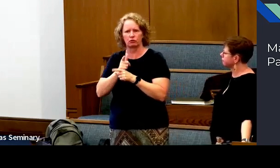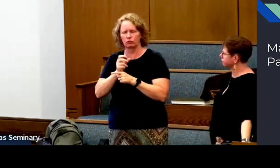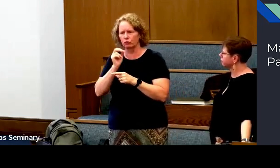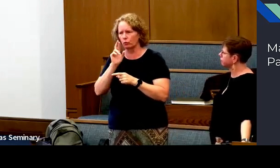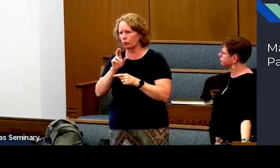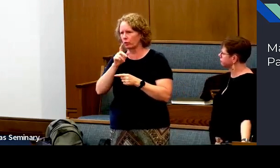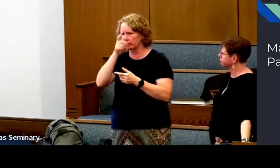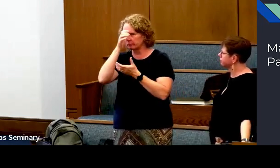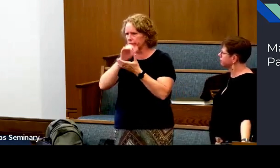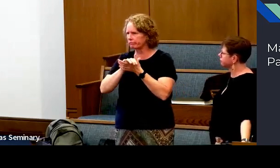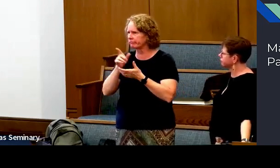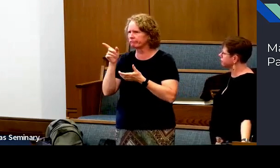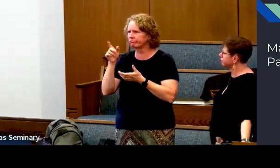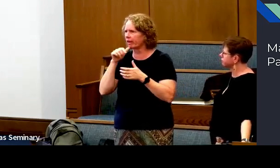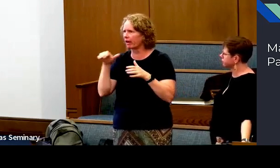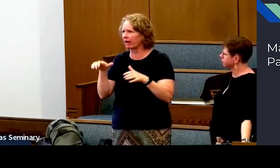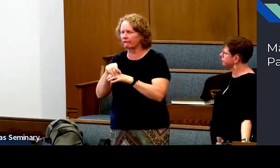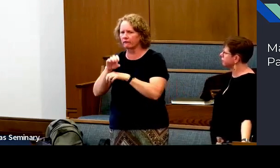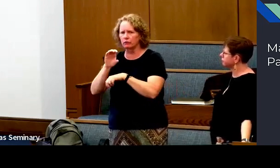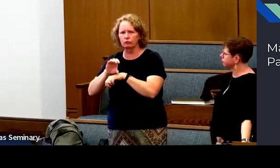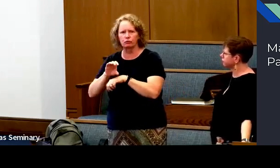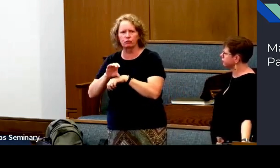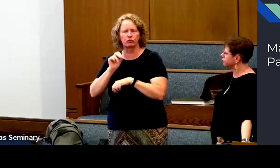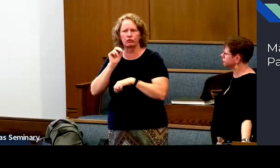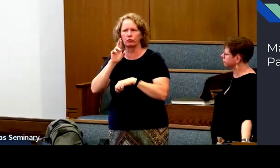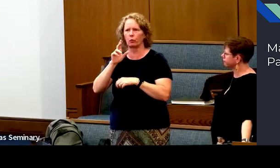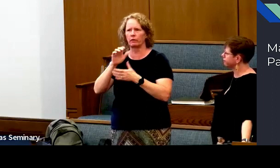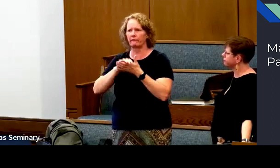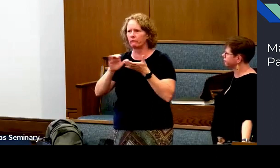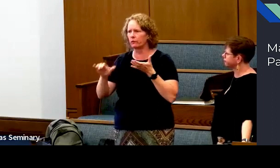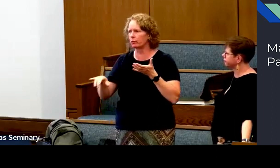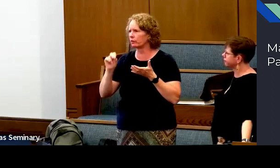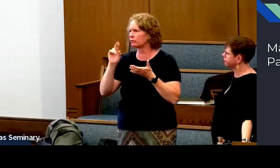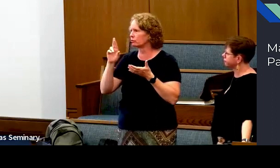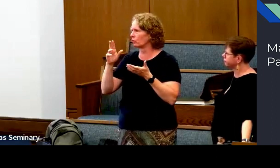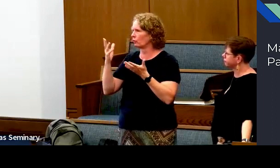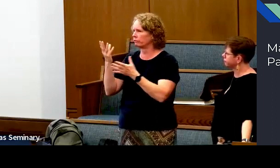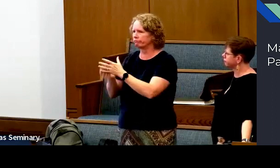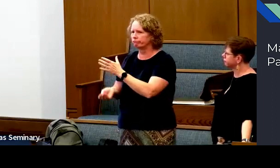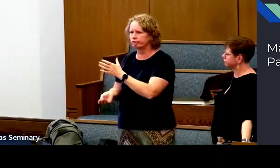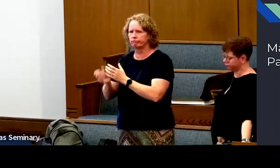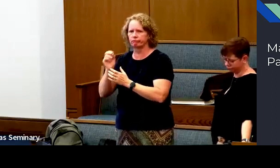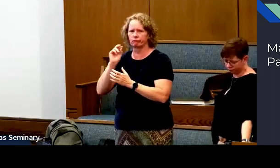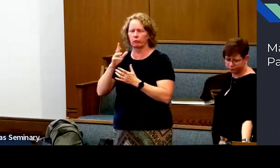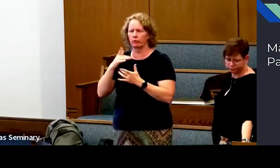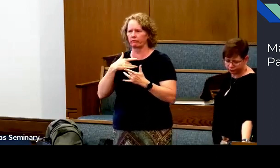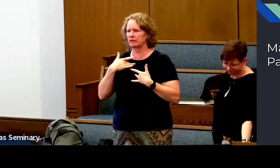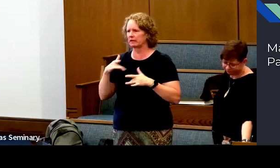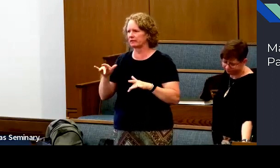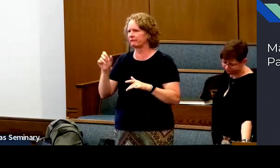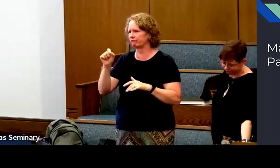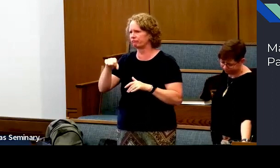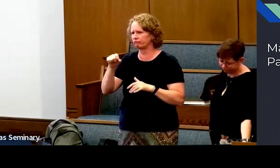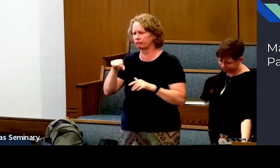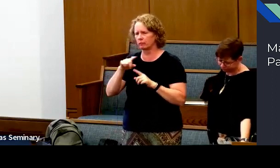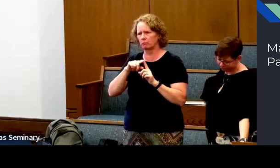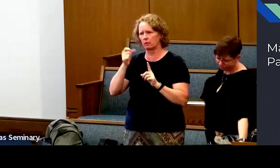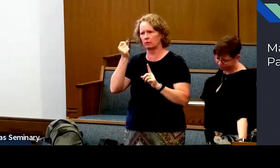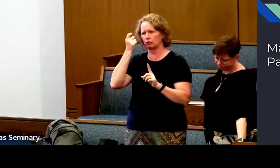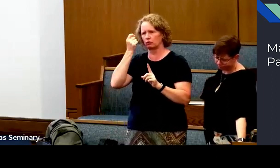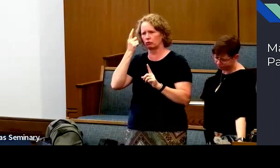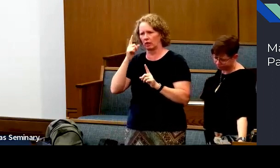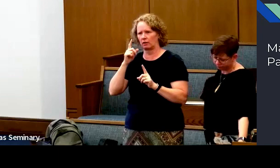And for some of you single sisters, or you have a husband that's not active in the church, or there's divorce, or someone's